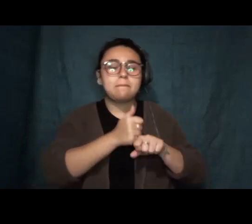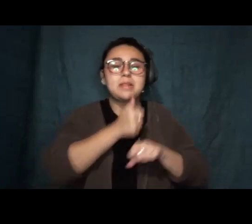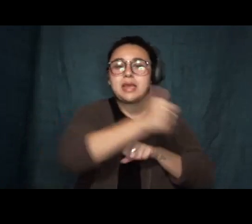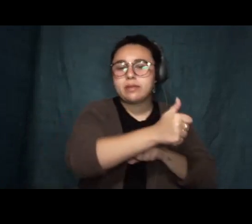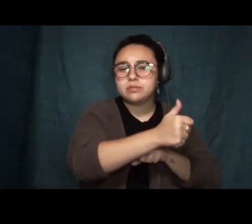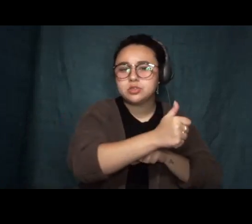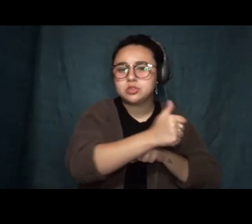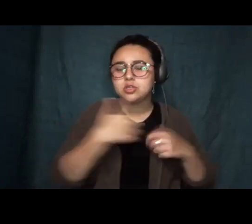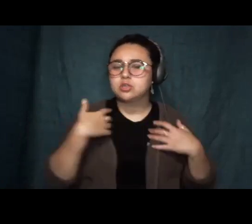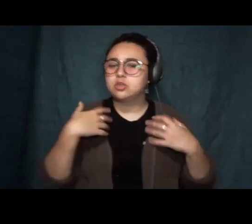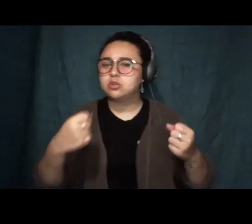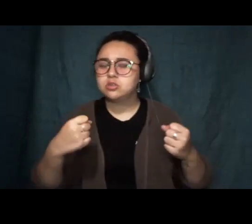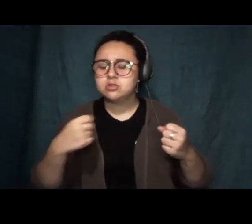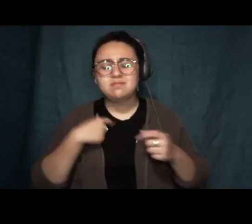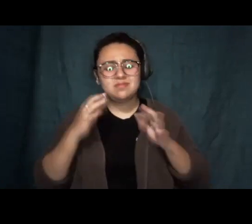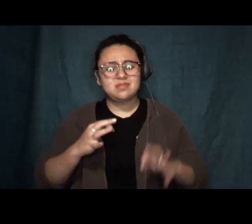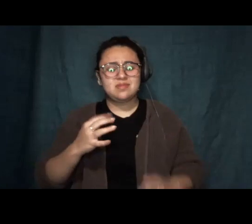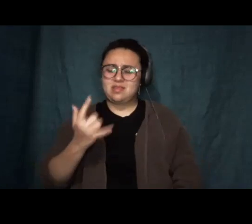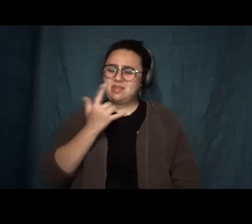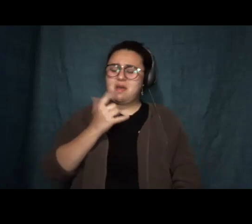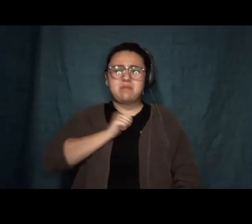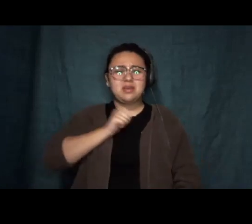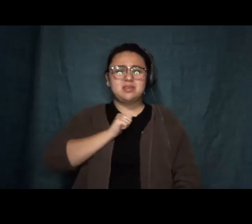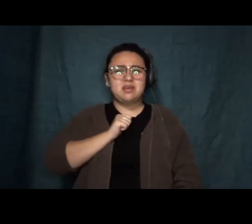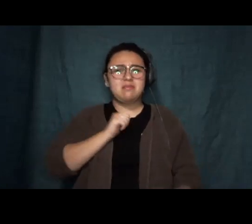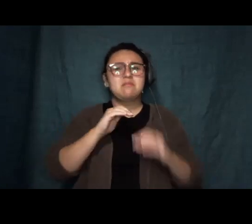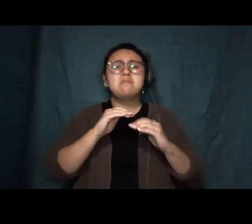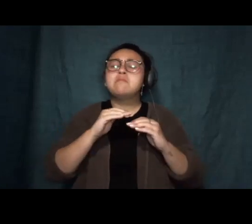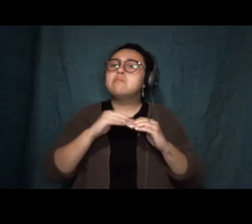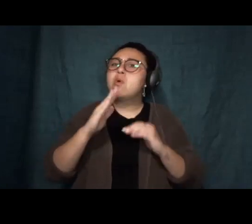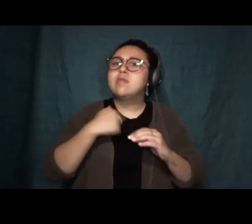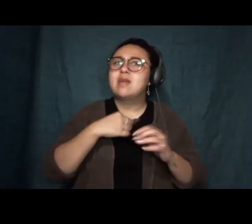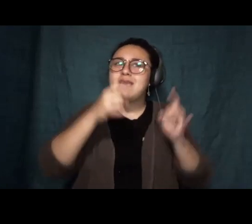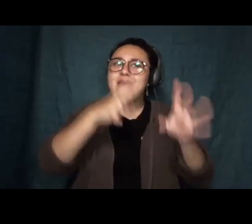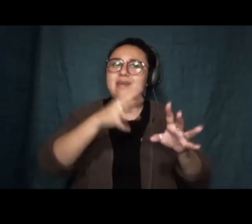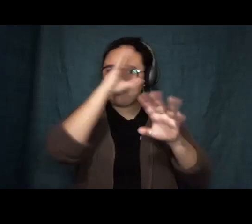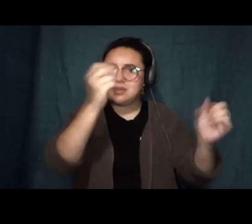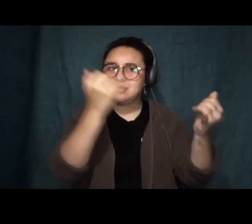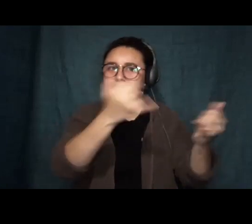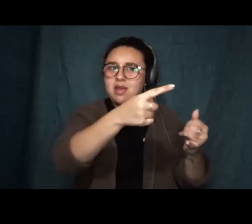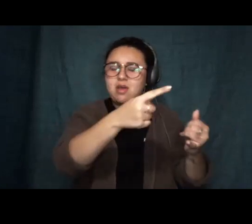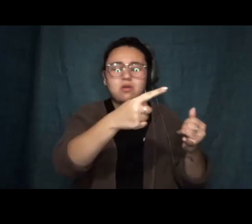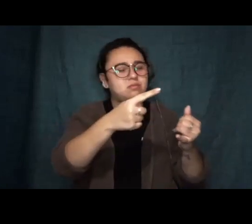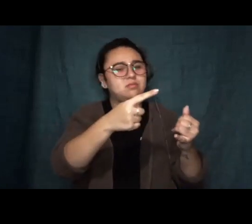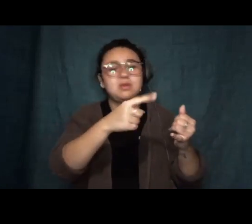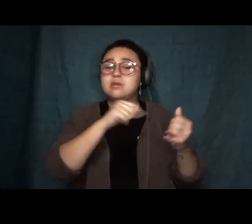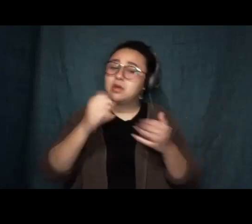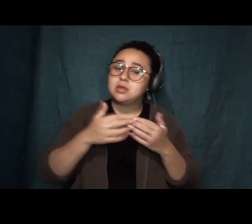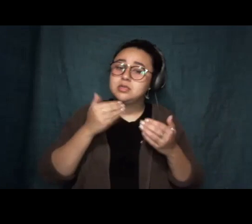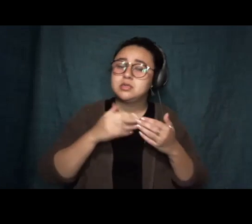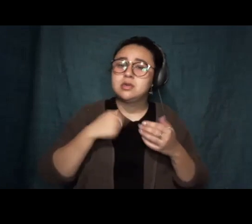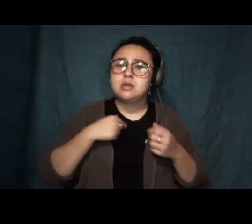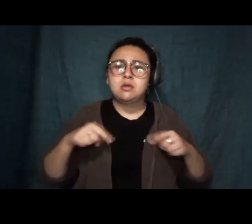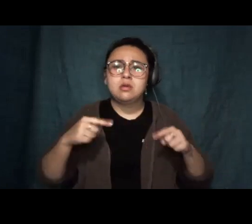I've chosen to love myself even more than I hate the president, which is no small feat. I'm trembling, yes, but I'm not